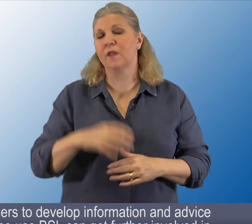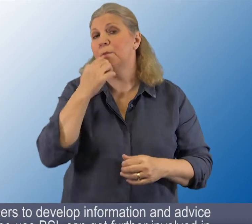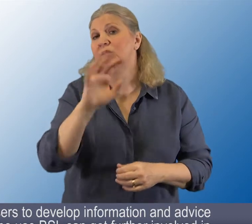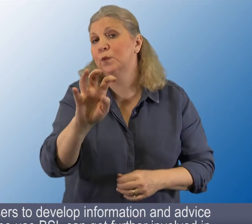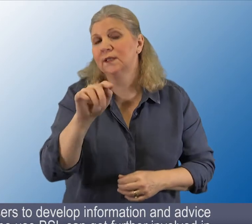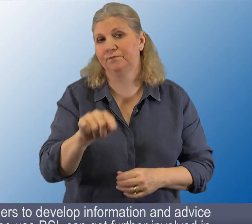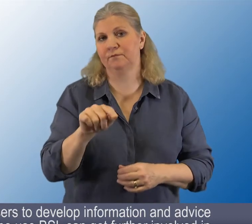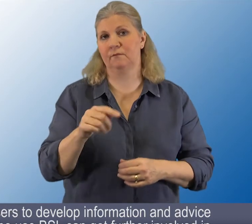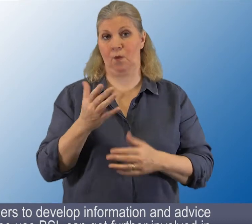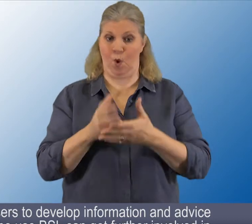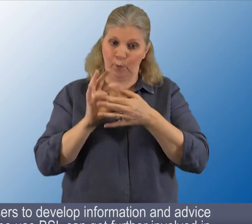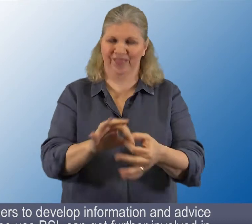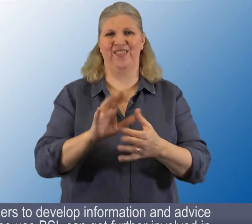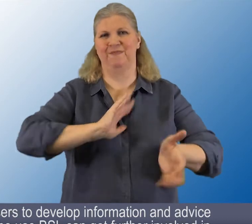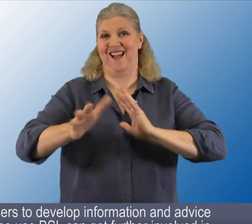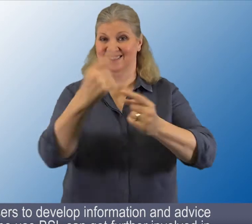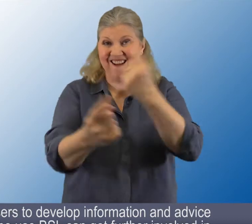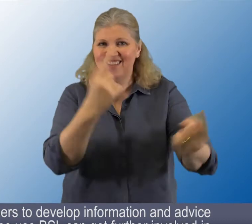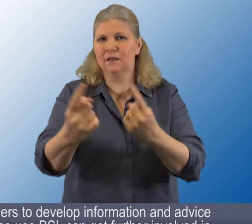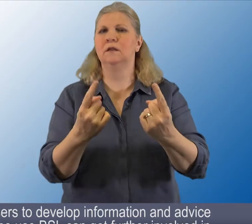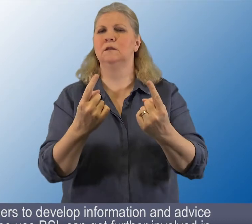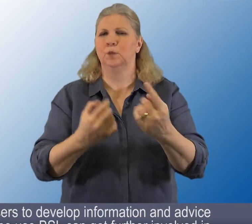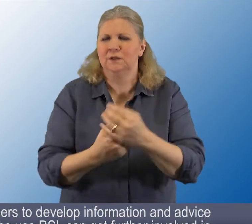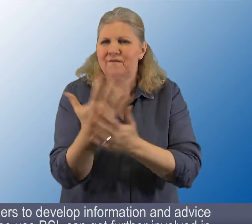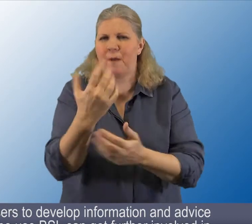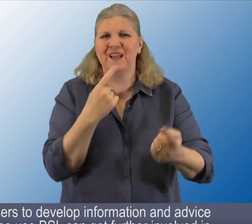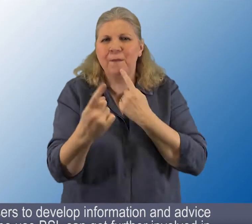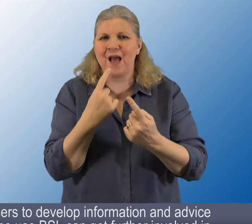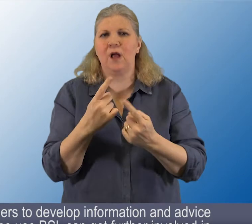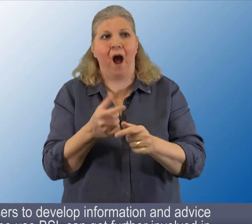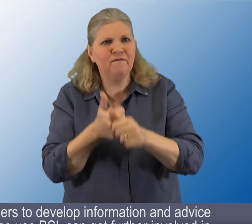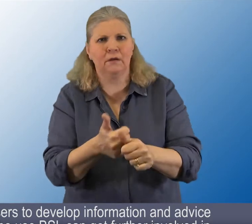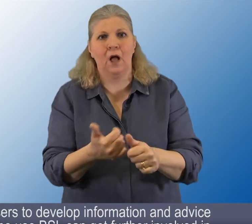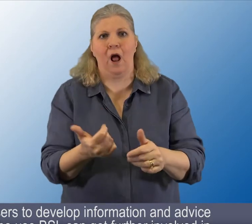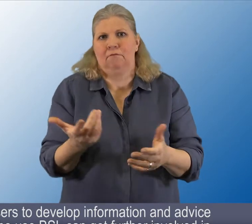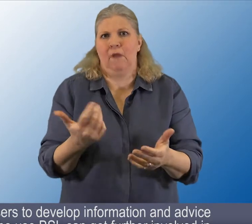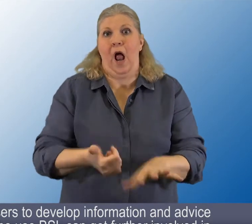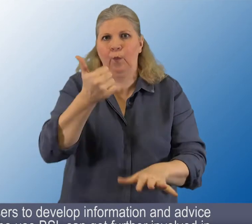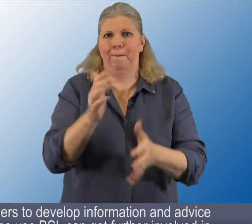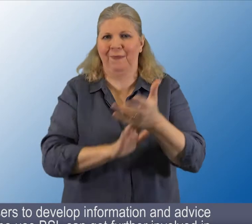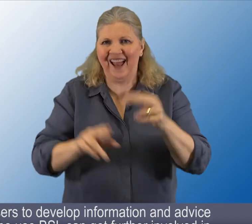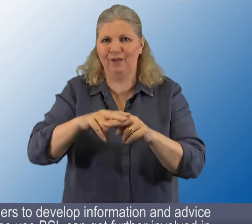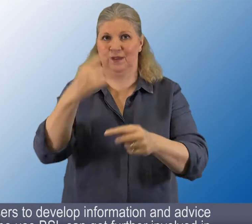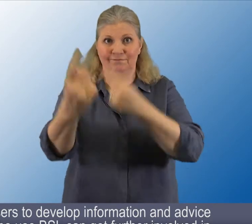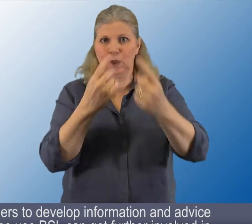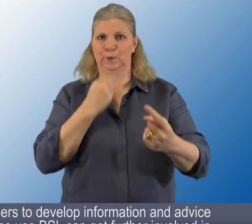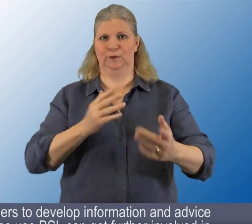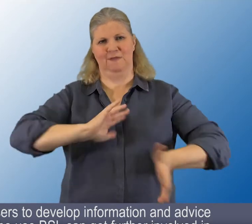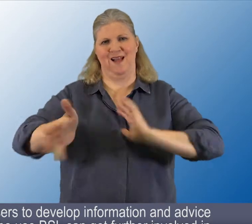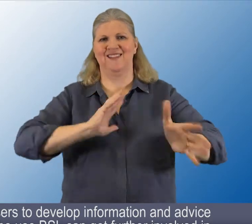14. Work with BSL users to develop information and advice about how parents who use BSL can get further involved